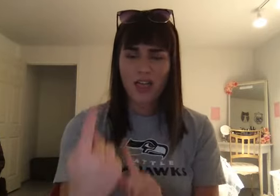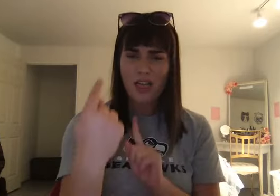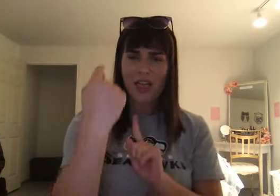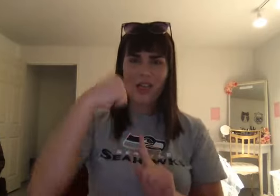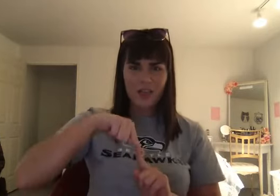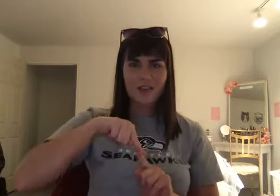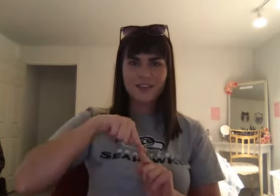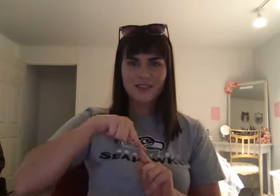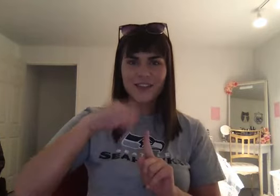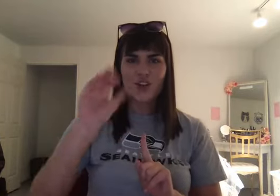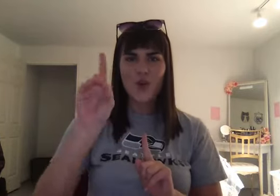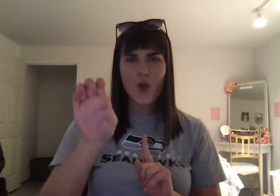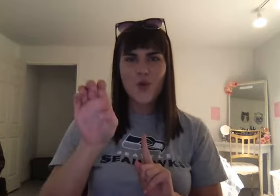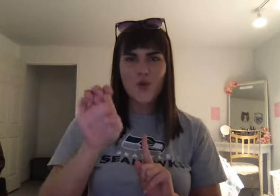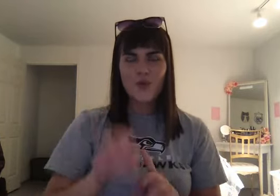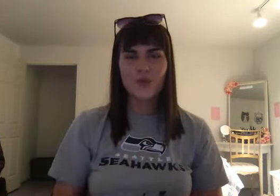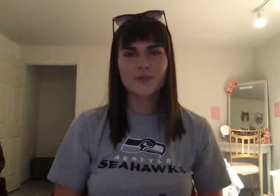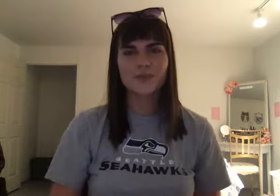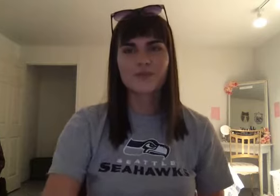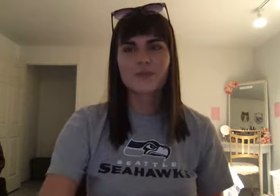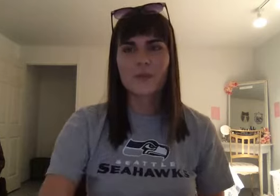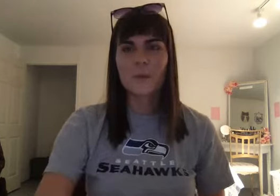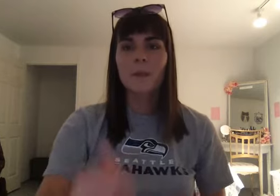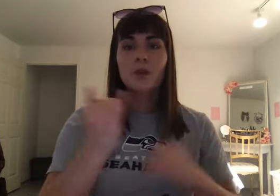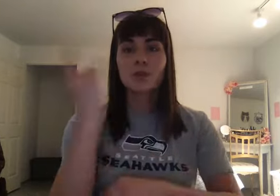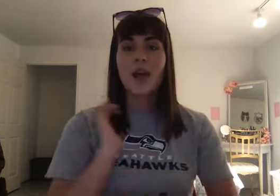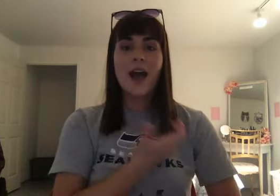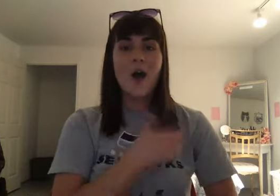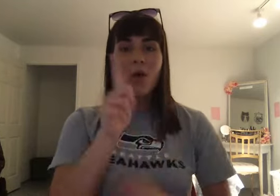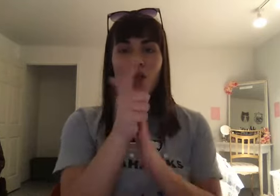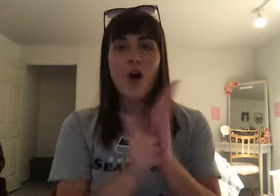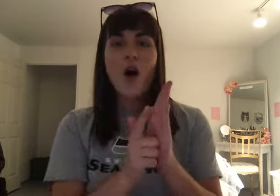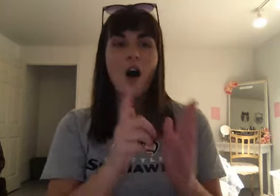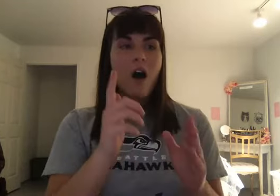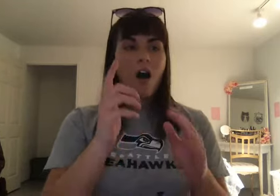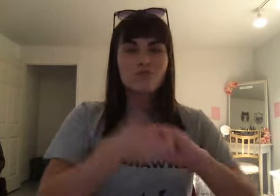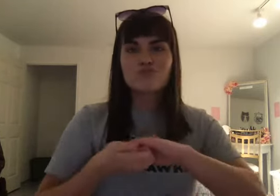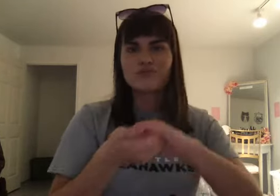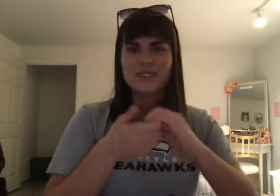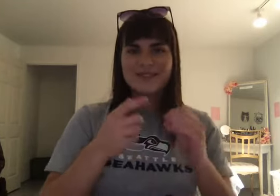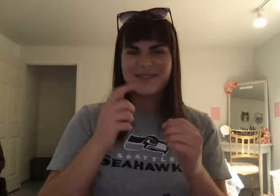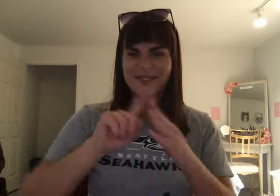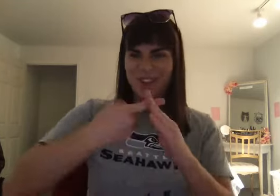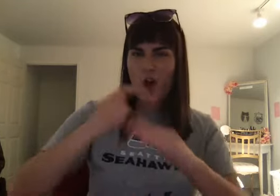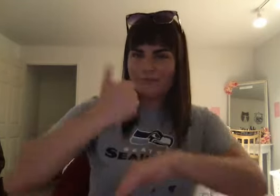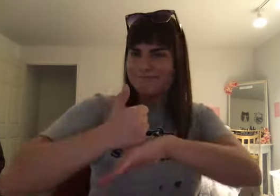law. And order. Can be found. In Hammurabi's code. Well. That's it. For lesson. Number one. I hope. You enjoyed. Learning. About